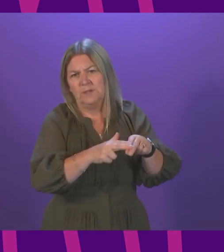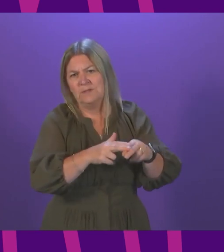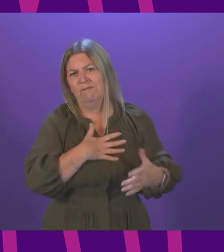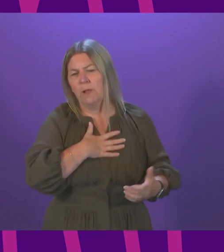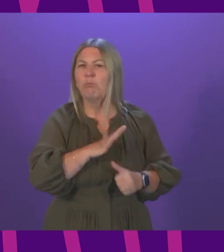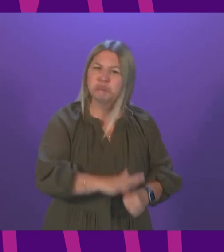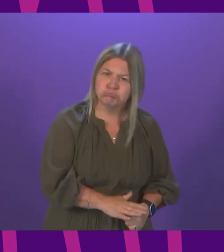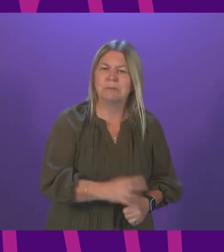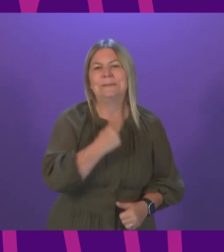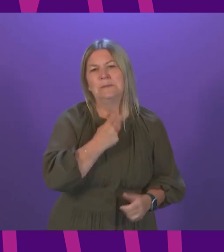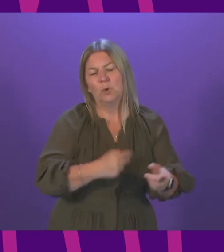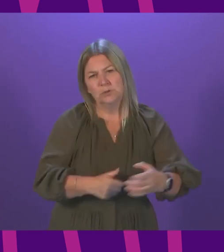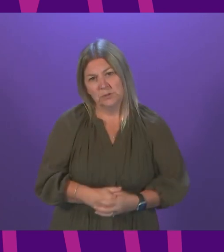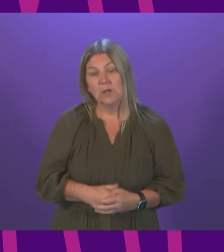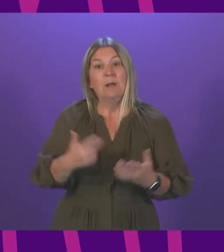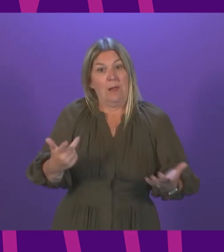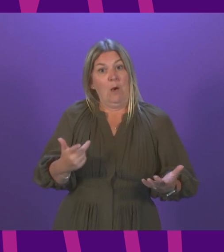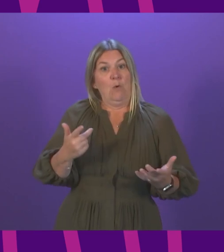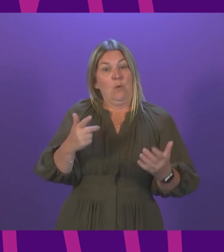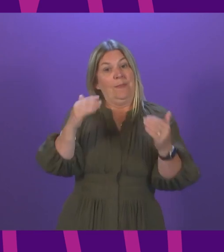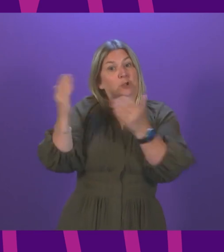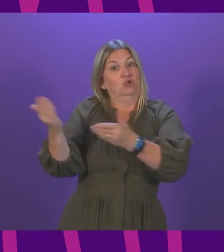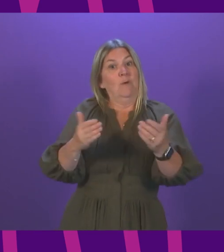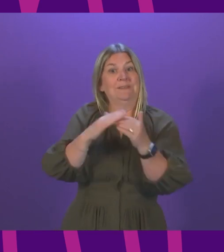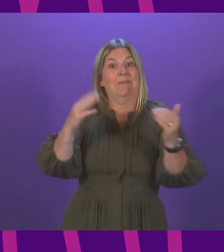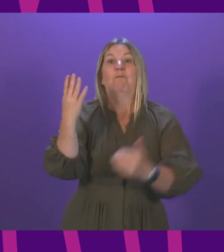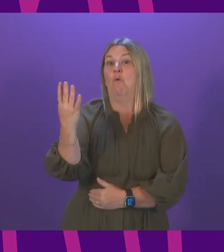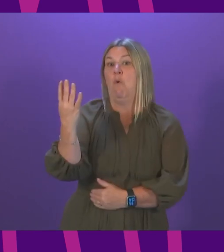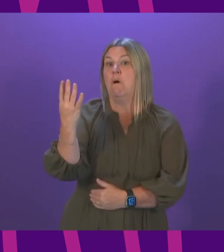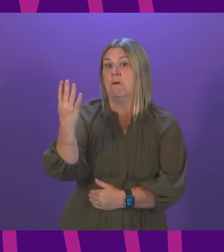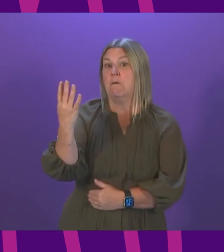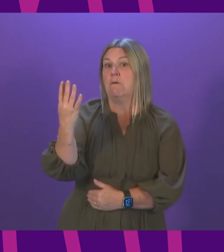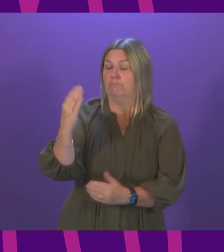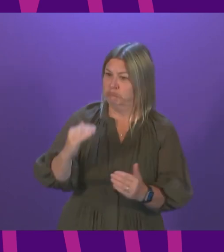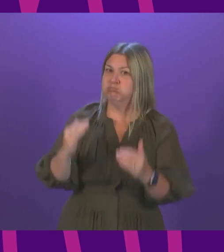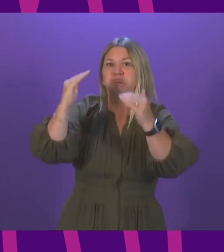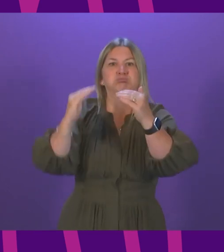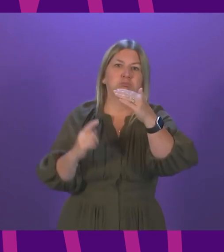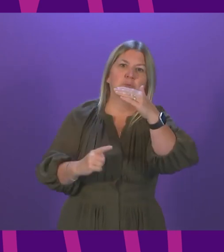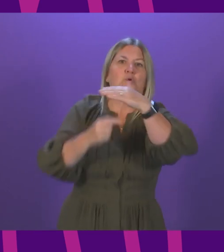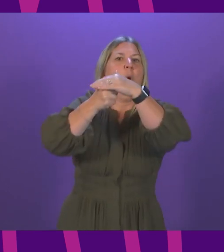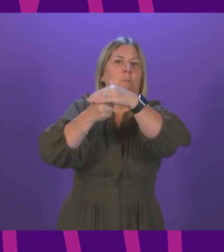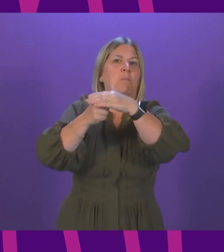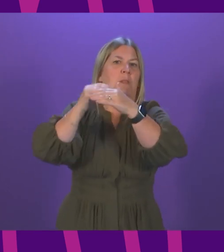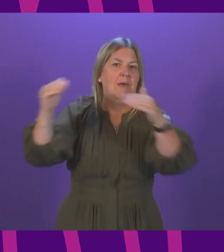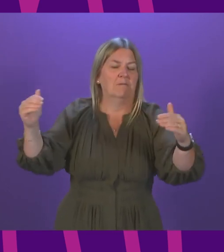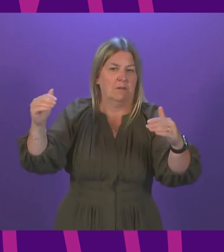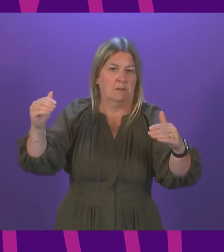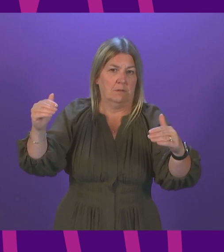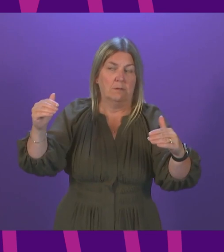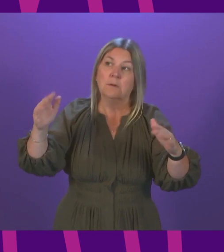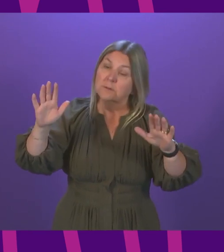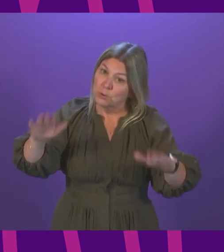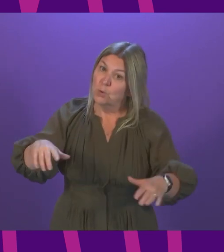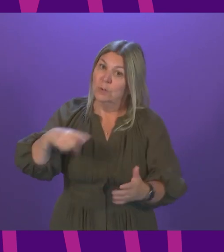service is currently operating at level four of its escalation plan. That is the very highest level. This is a decision that has not been taken